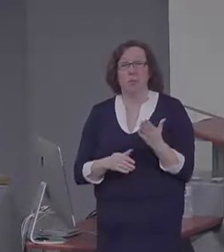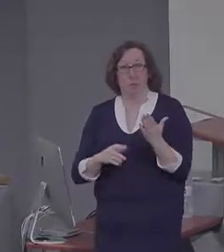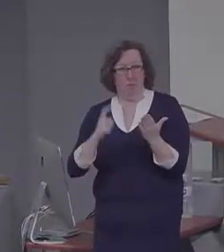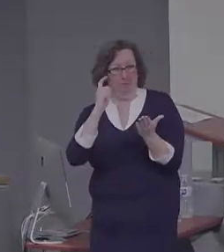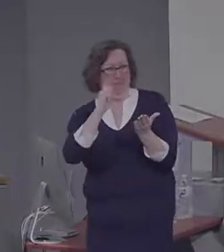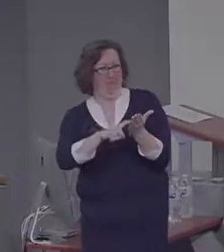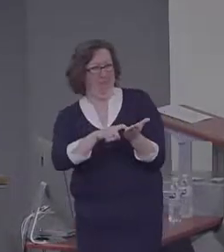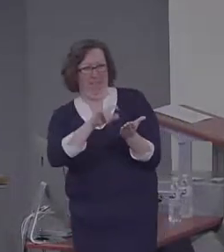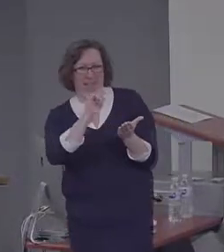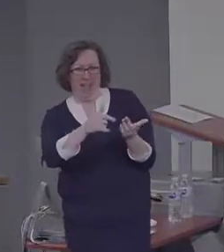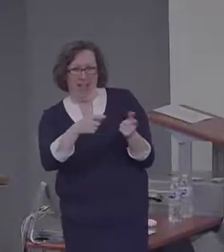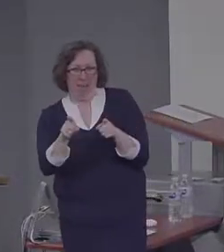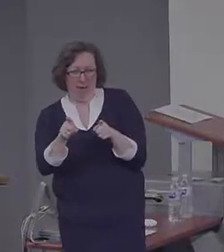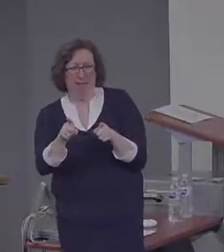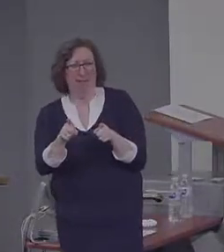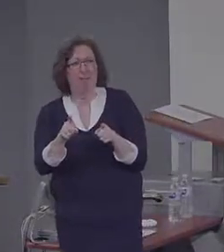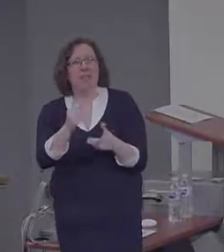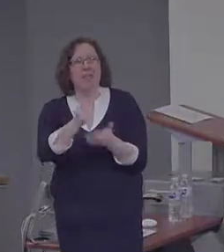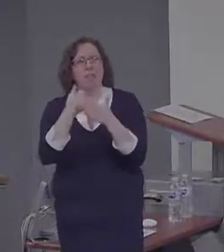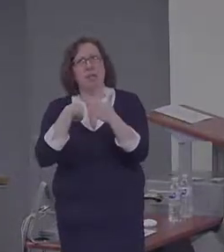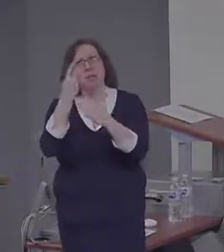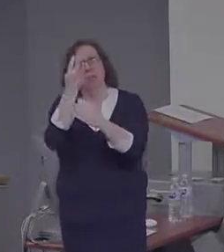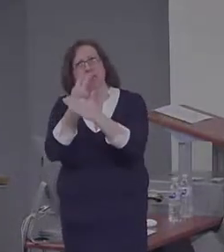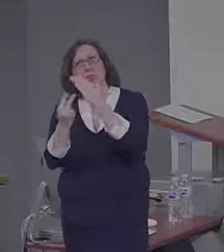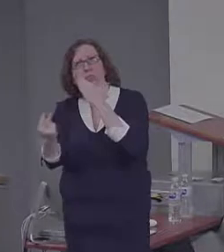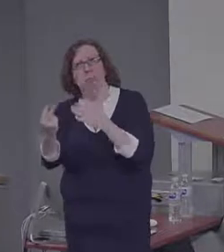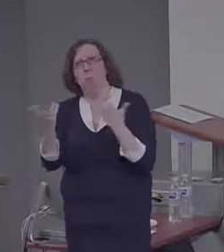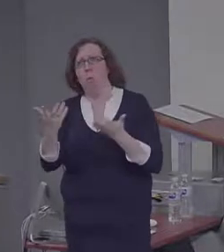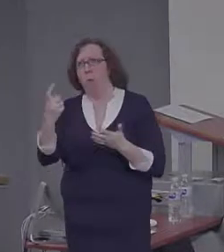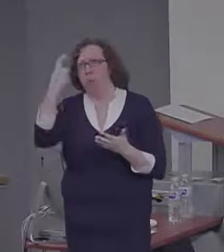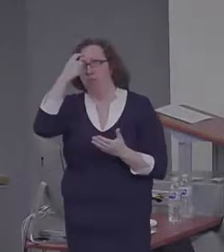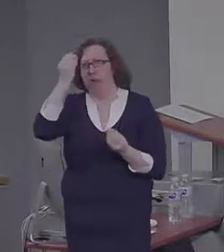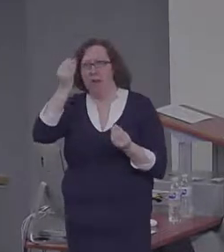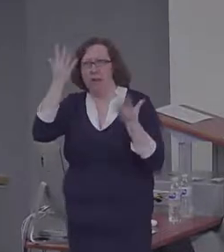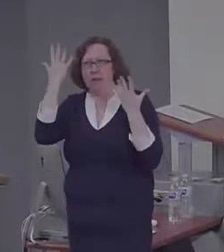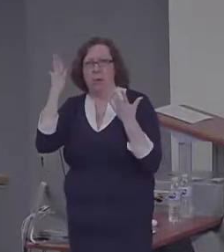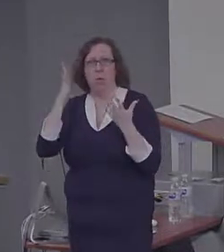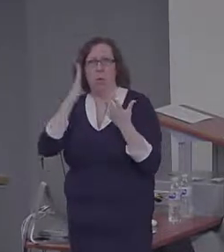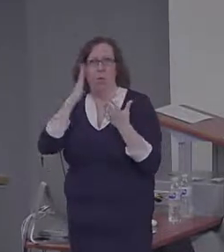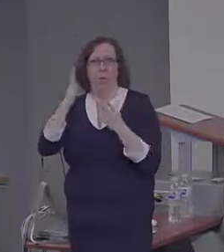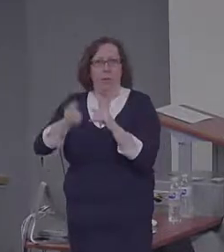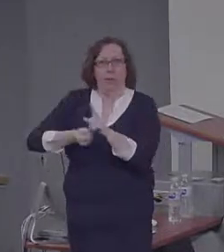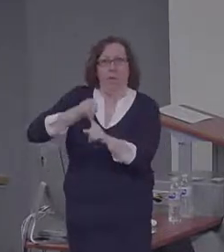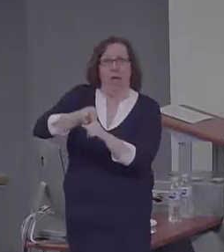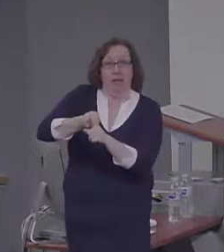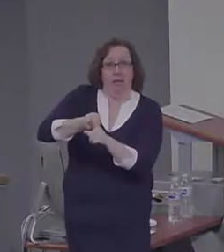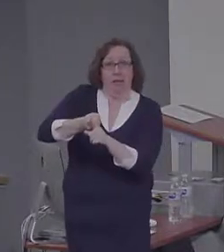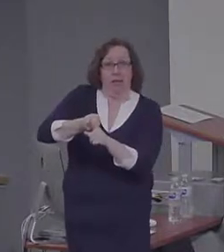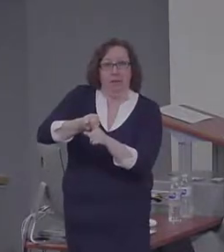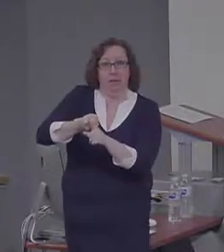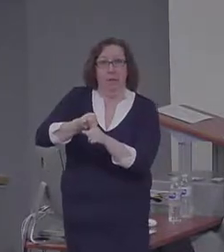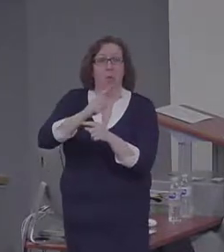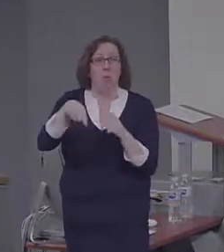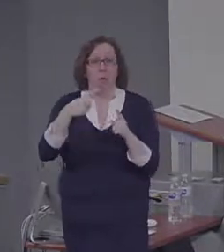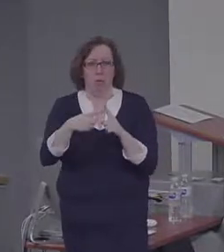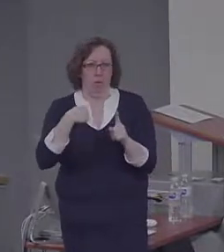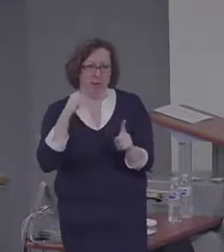brain activity that should be impacted by this specificity induction. So specifically, we predicted